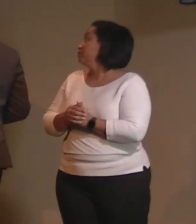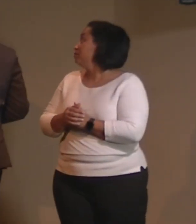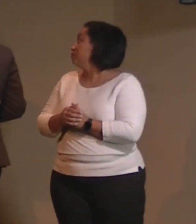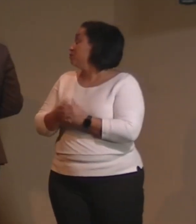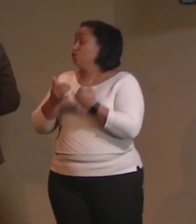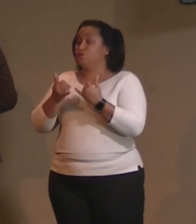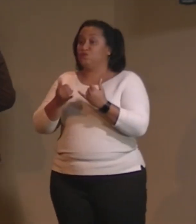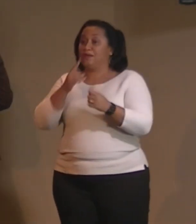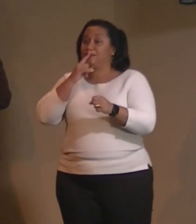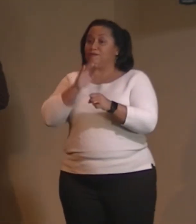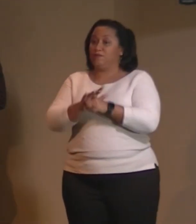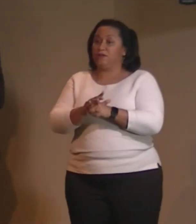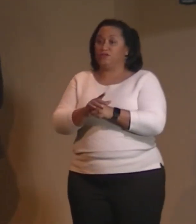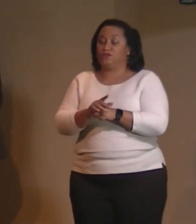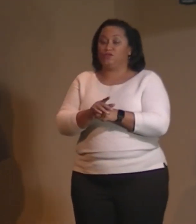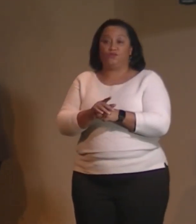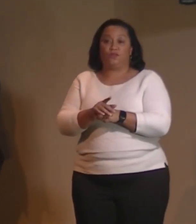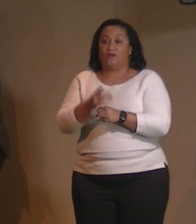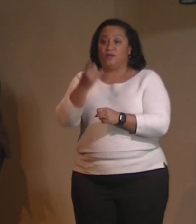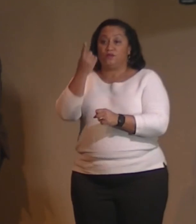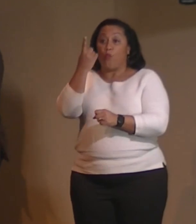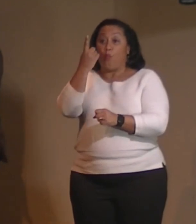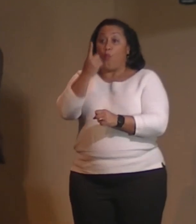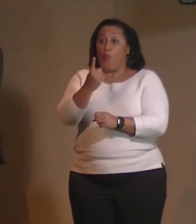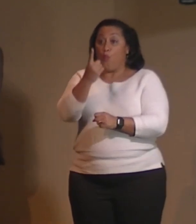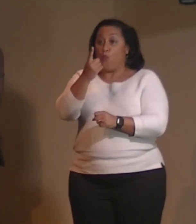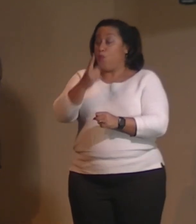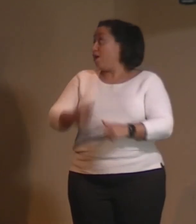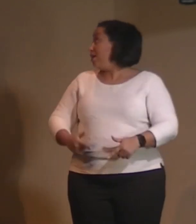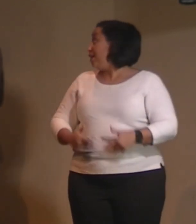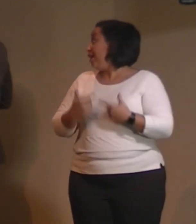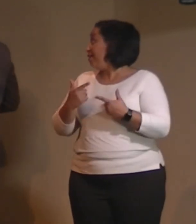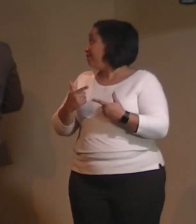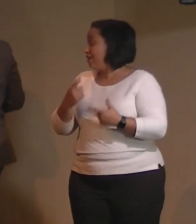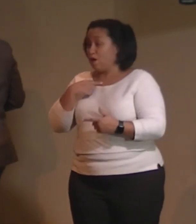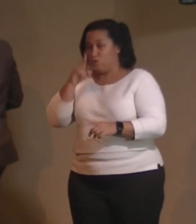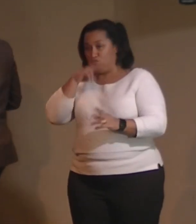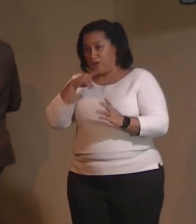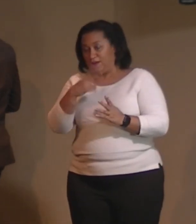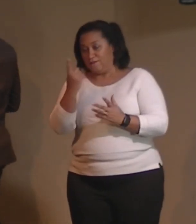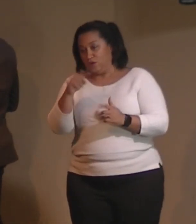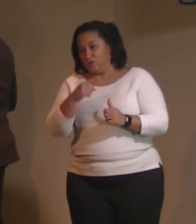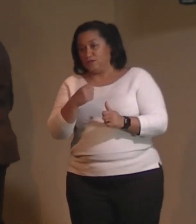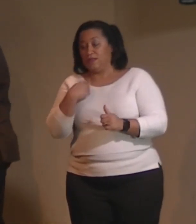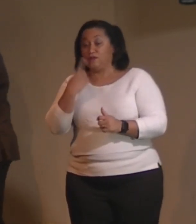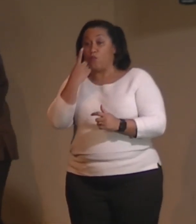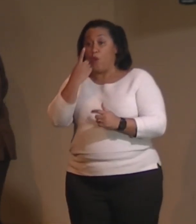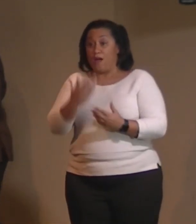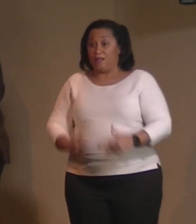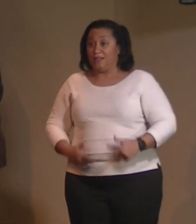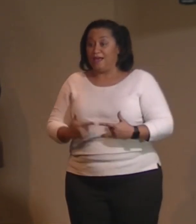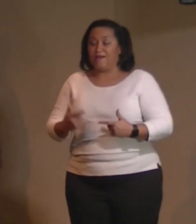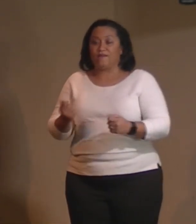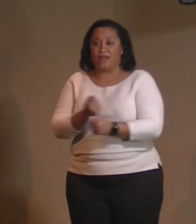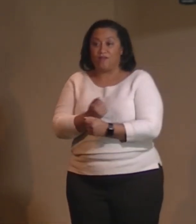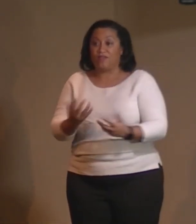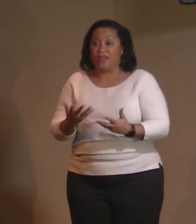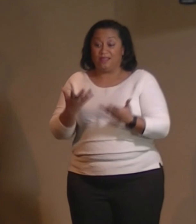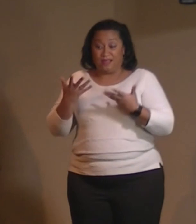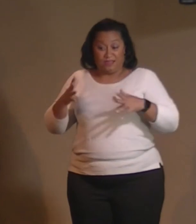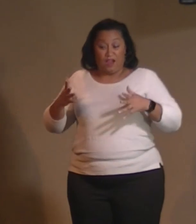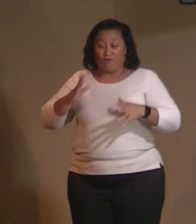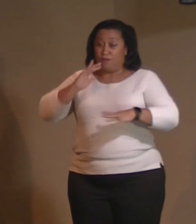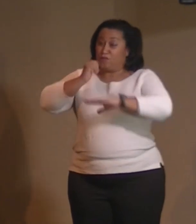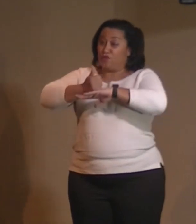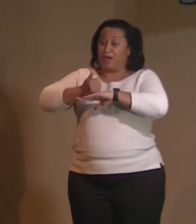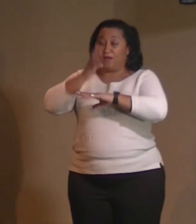Today's affirmation, there is one life. I'm going to read it first and we're to read it together. There is one life. Everything that has ever been created